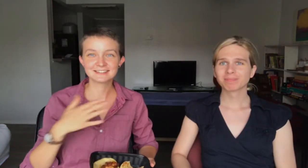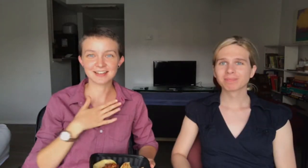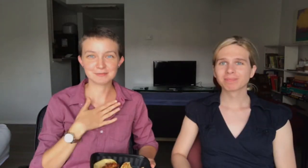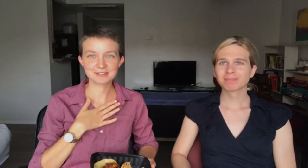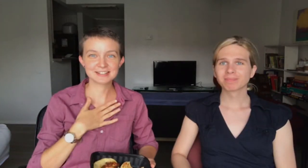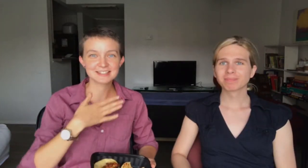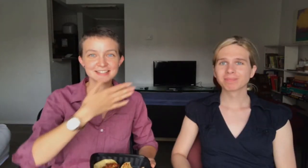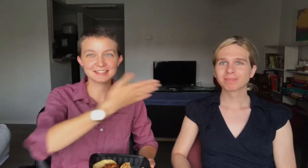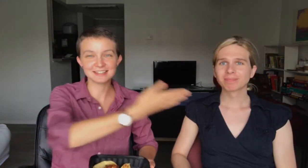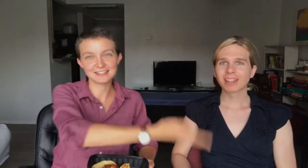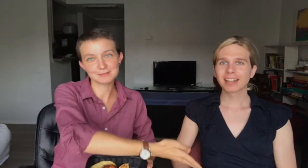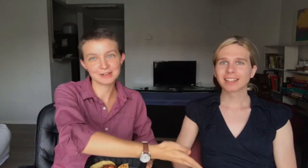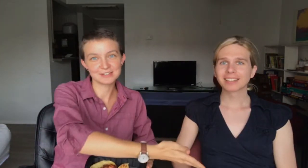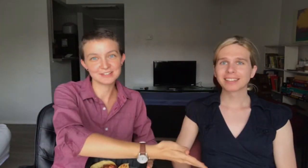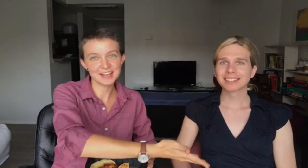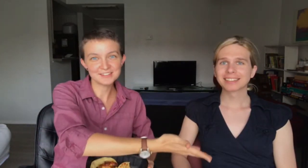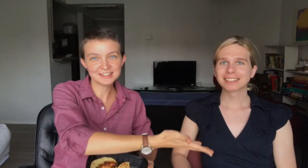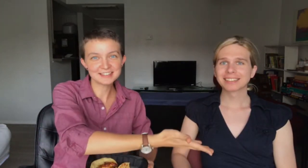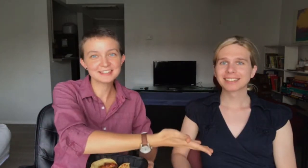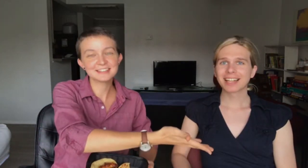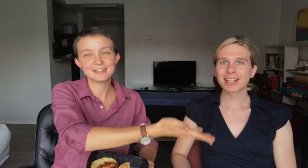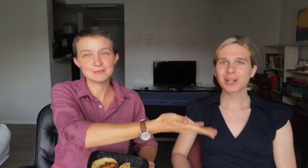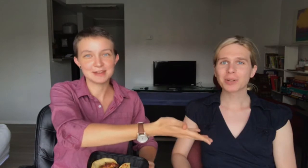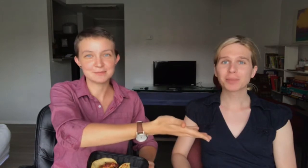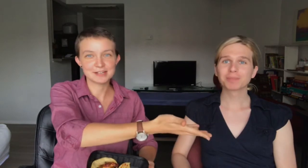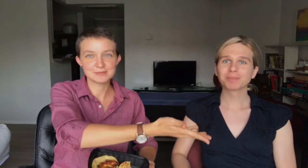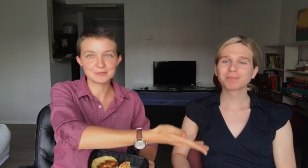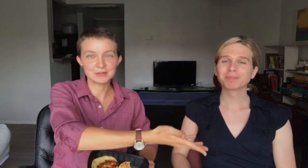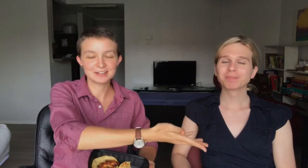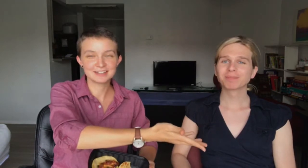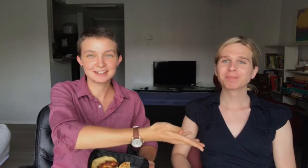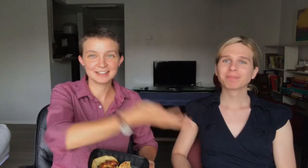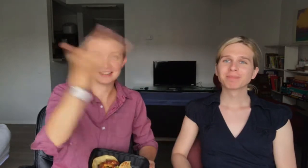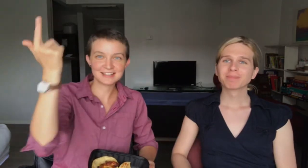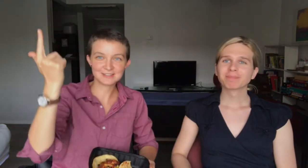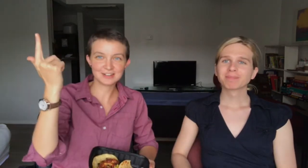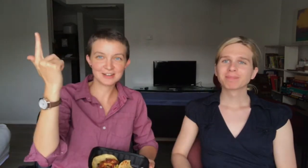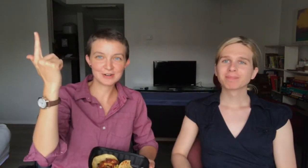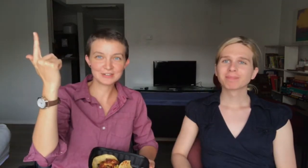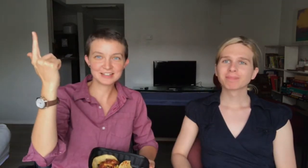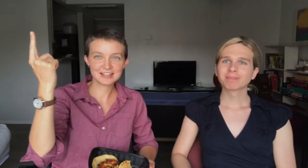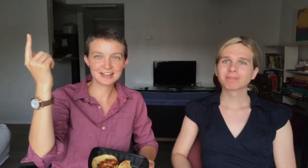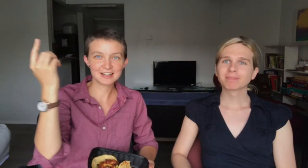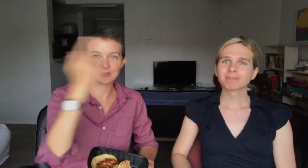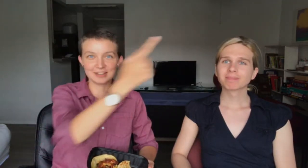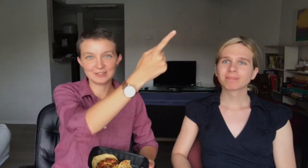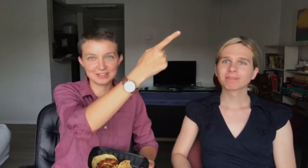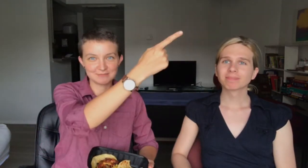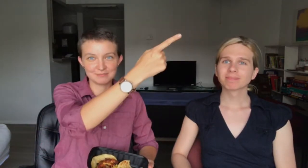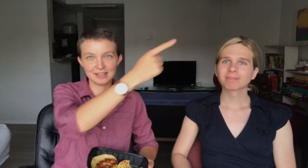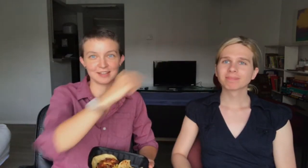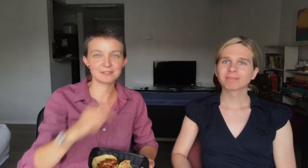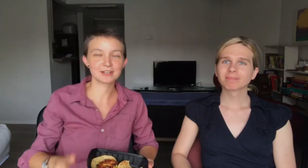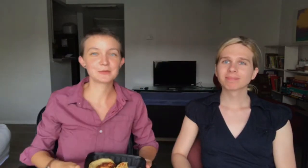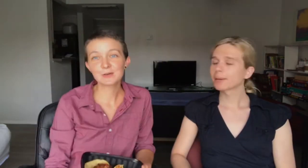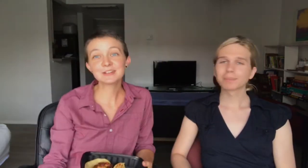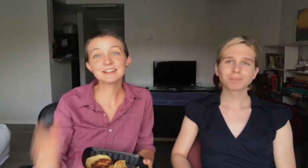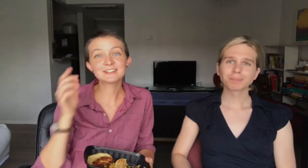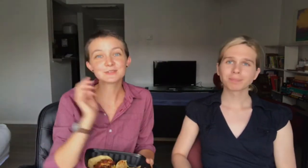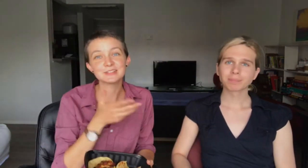I'm Chris. This is my girlfriend, Evelyn. Hello. You may have met her before in this video. Or, yeah, that video. We're here to